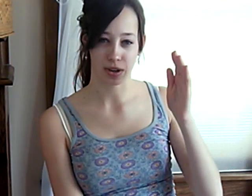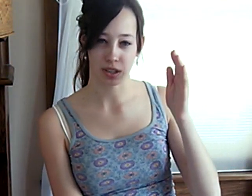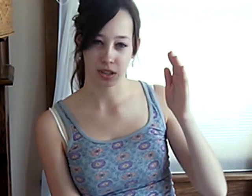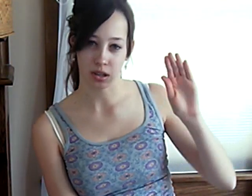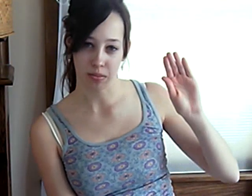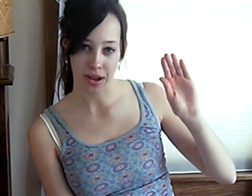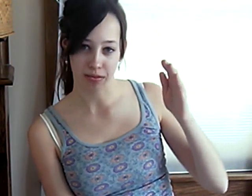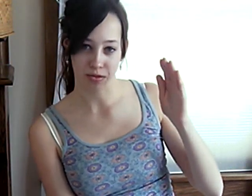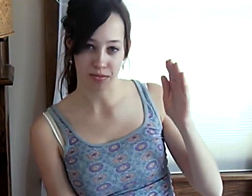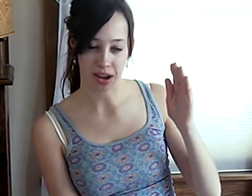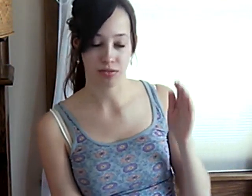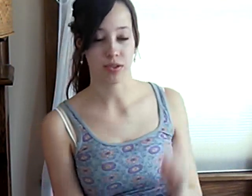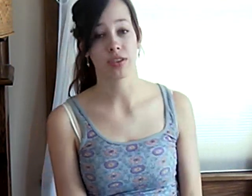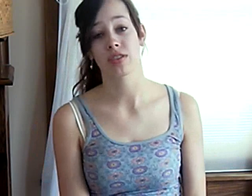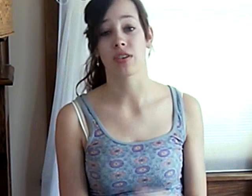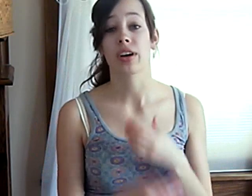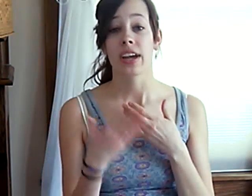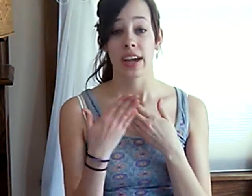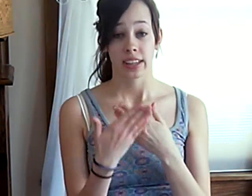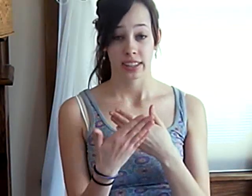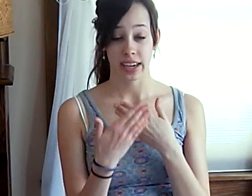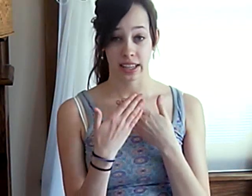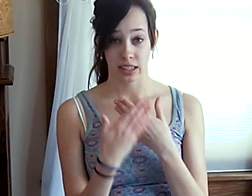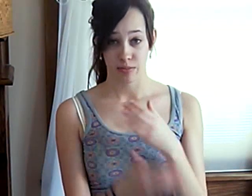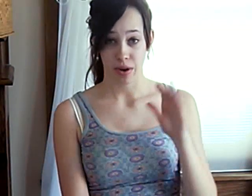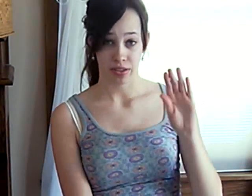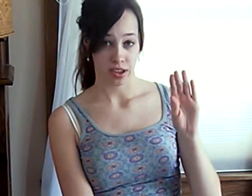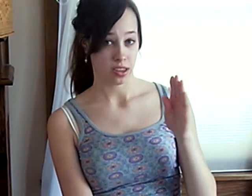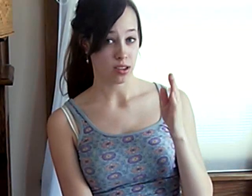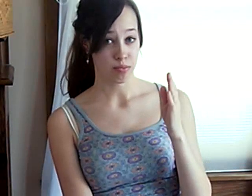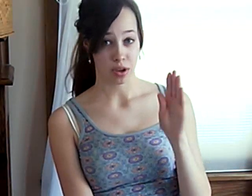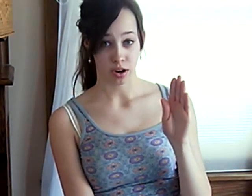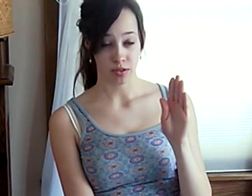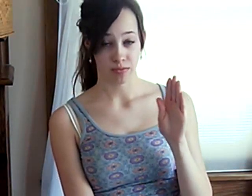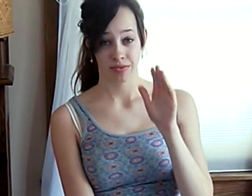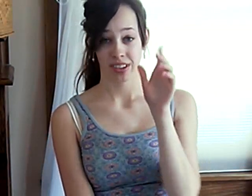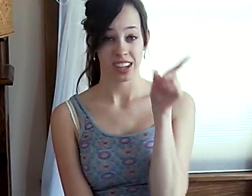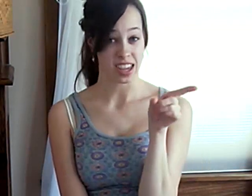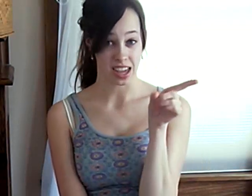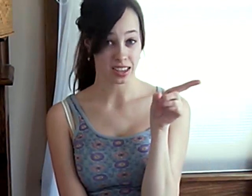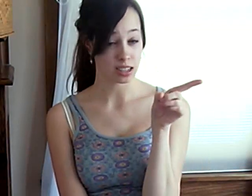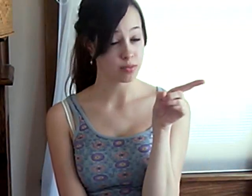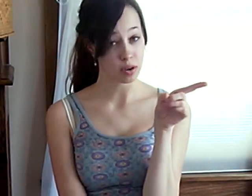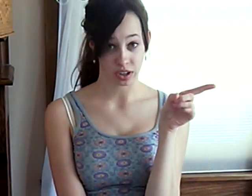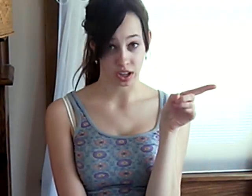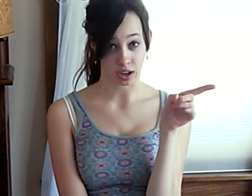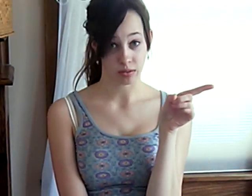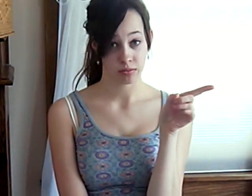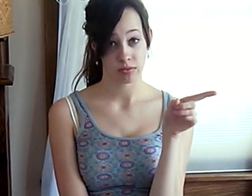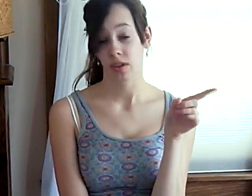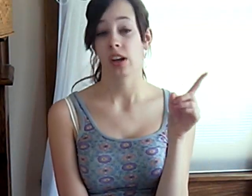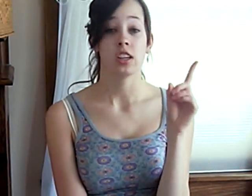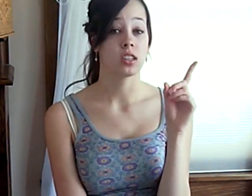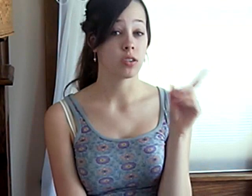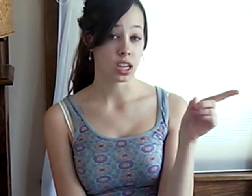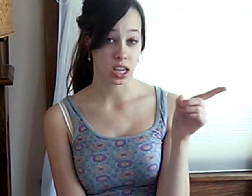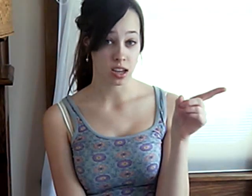a little bit, and you move it back and forth. So, take a deep breath in the mirror. He's going to be over here. So, he,